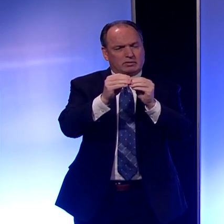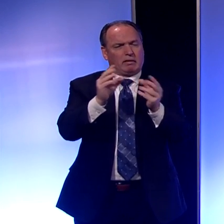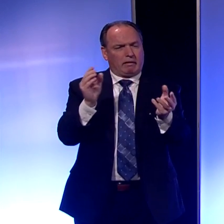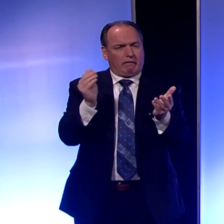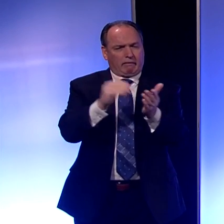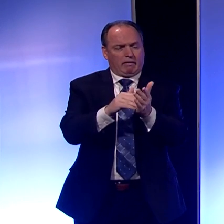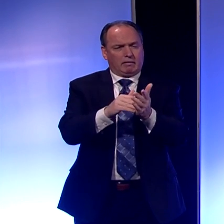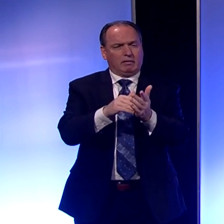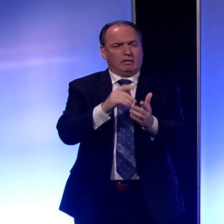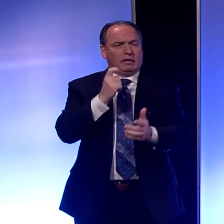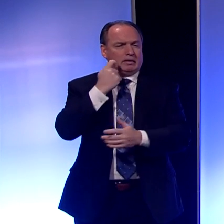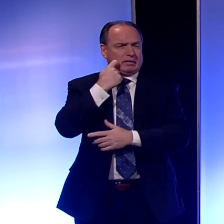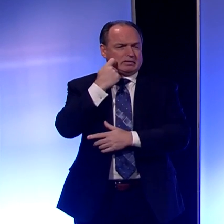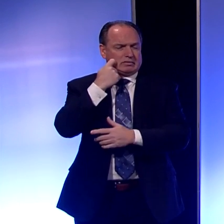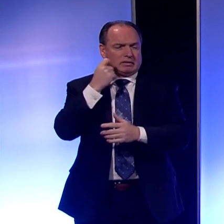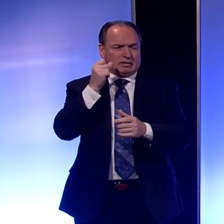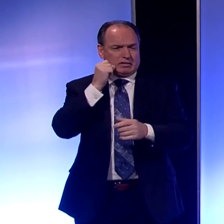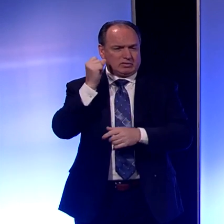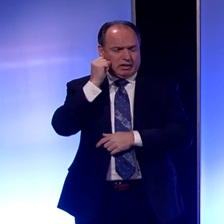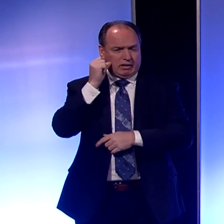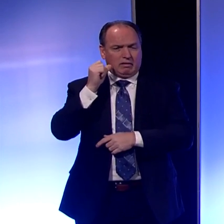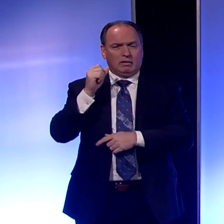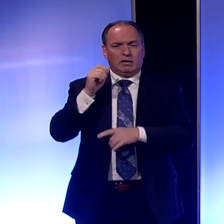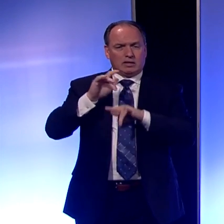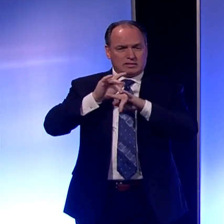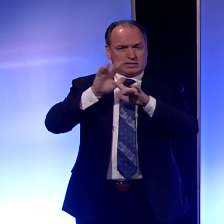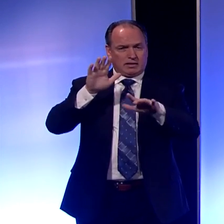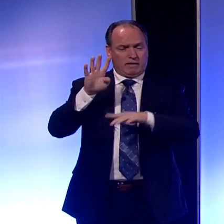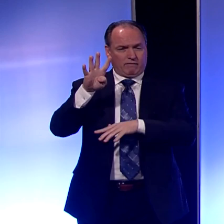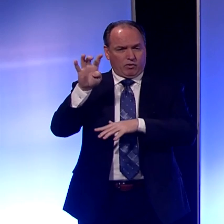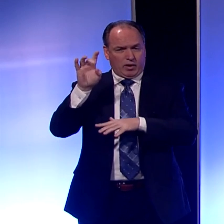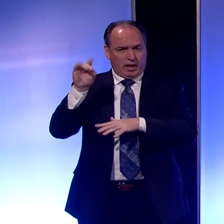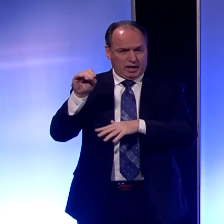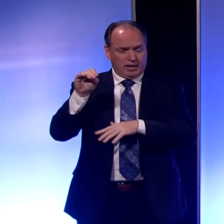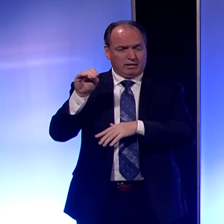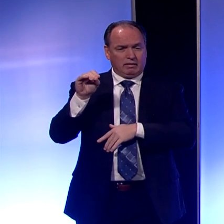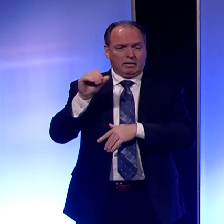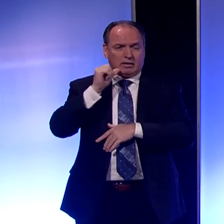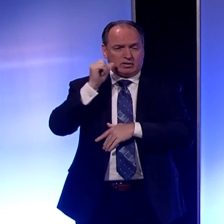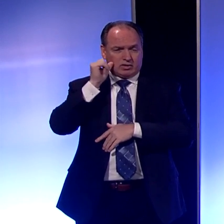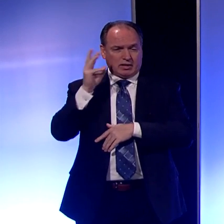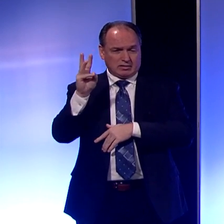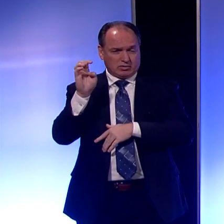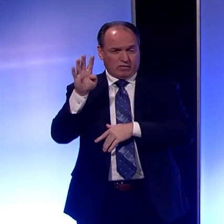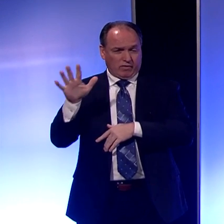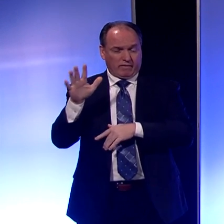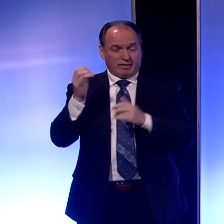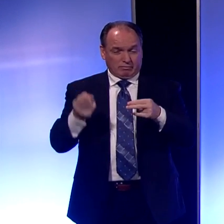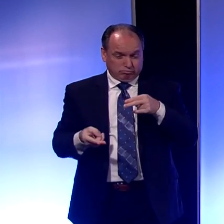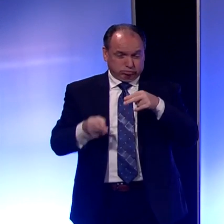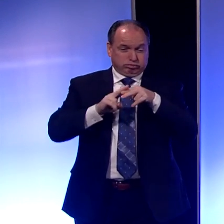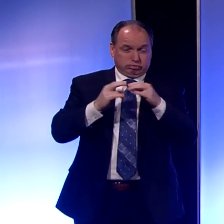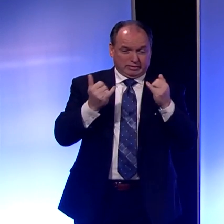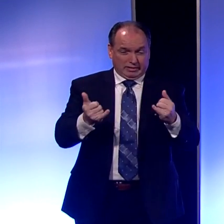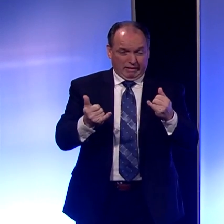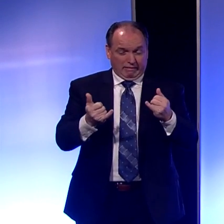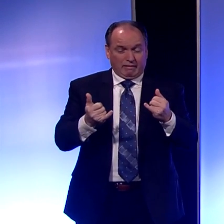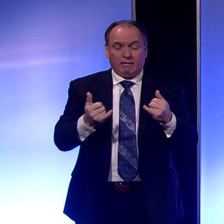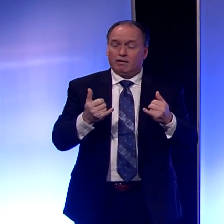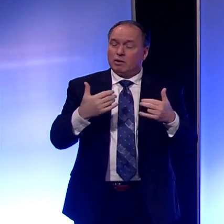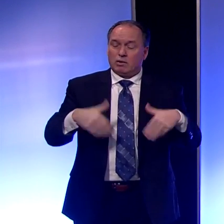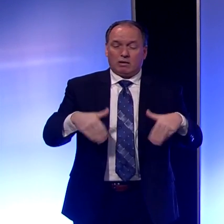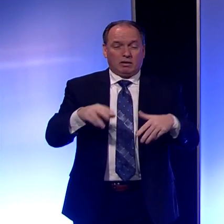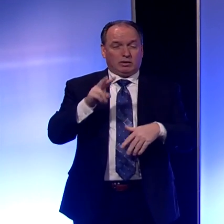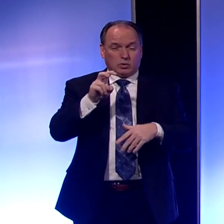Pennsylvania was at 480 on Sunday, 645 yesterday, and today took a jump of over